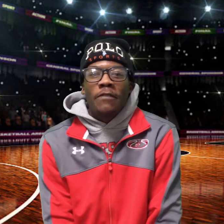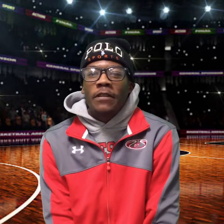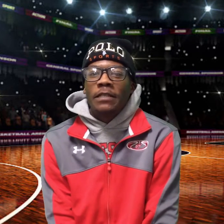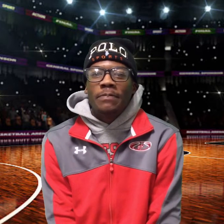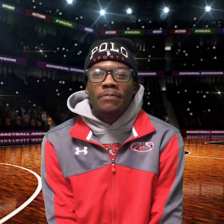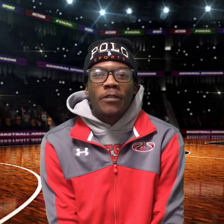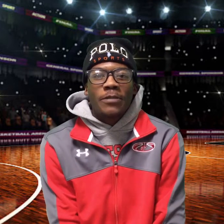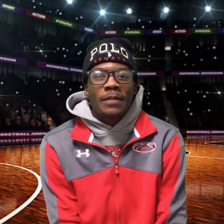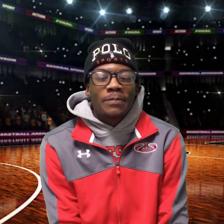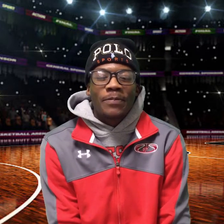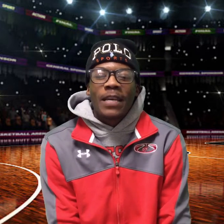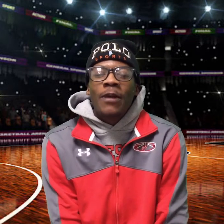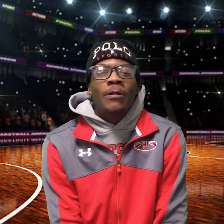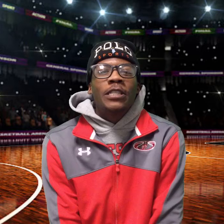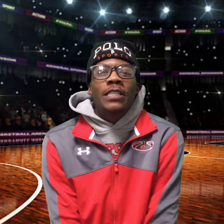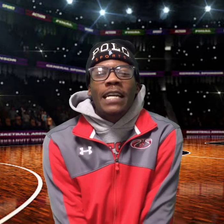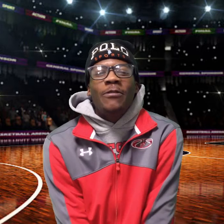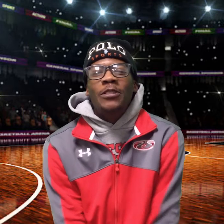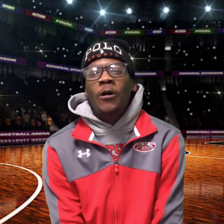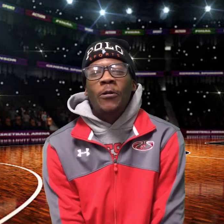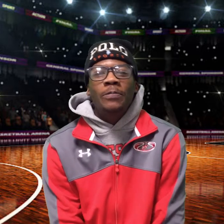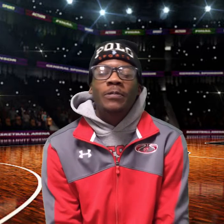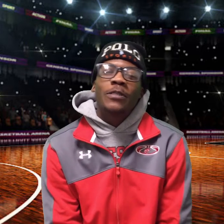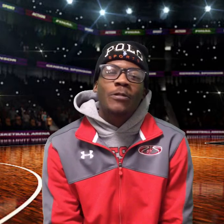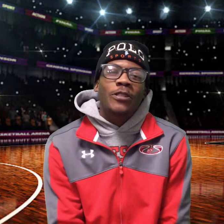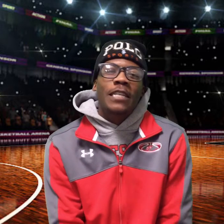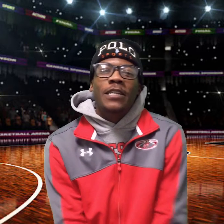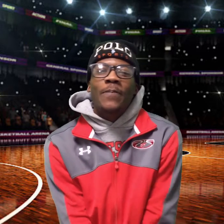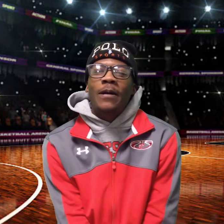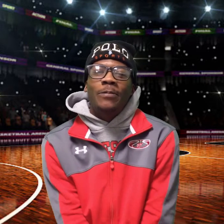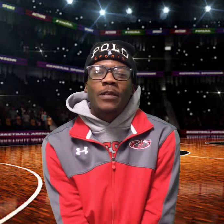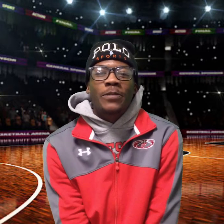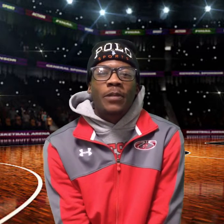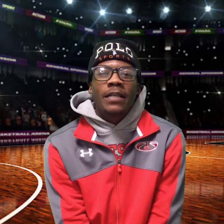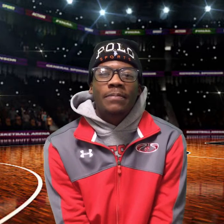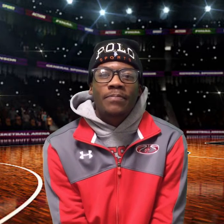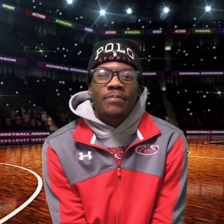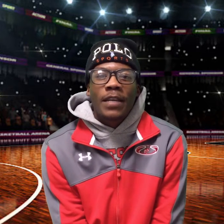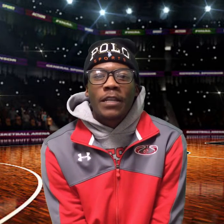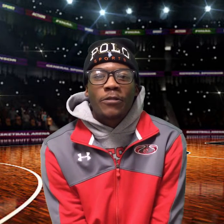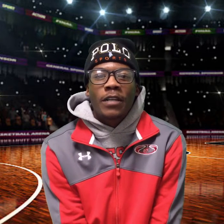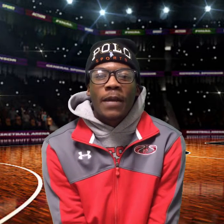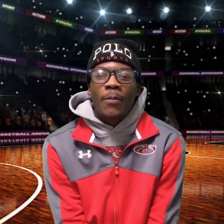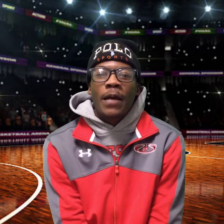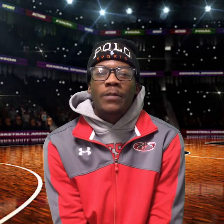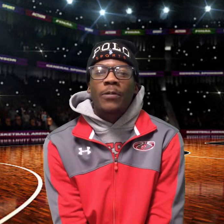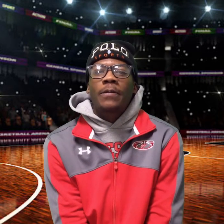JV, freshmen. We just, I know it's cold, we just want you guys to come out, watch us play, and enjoy a game of basketball.